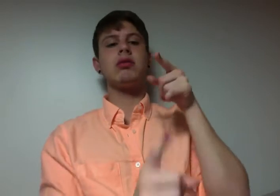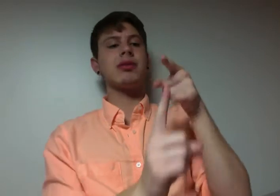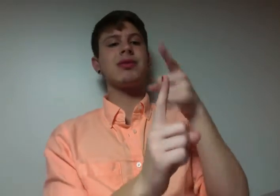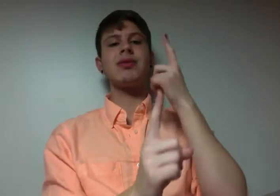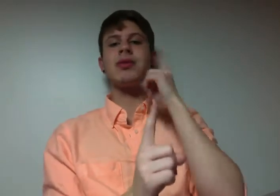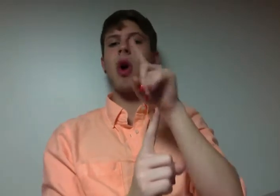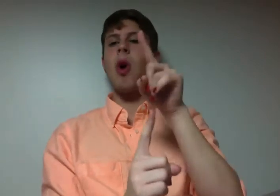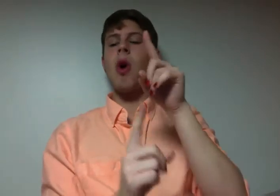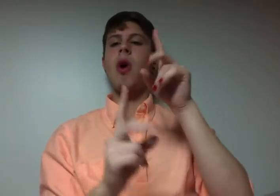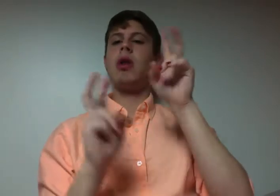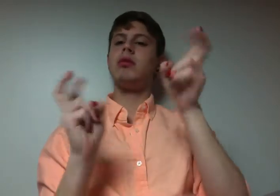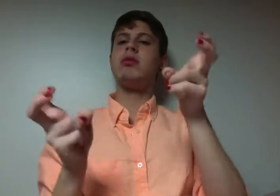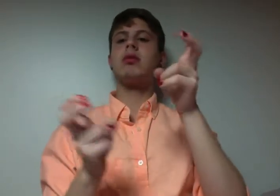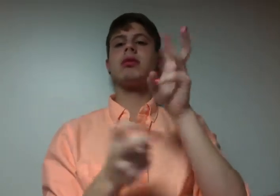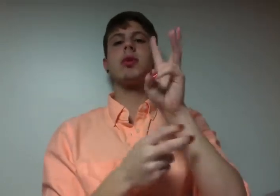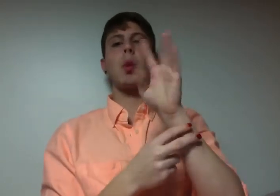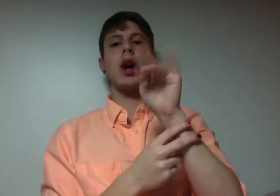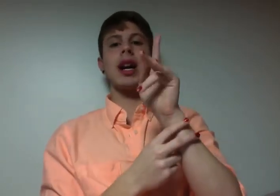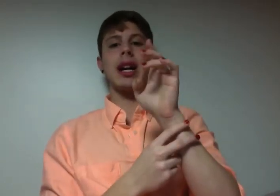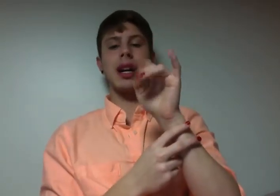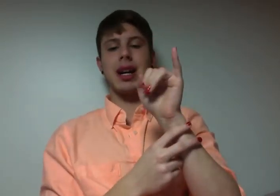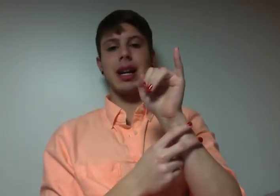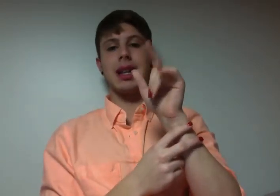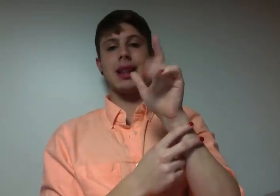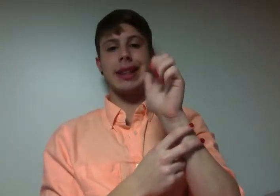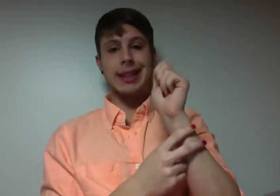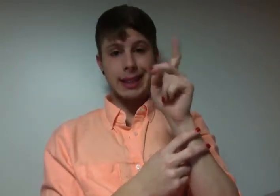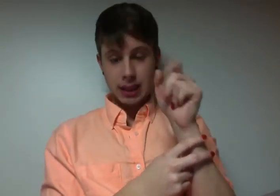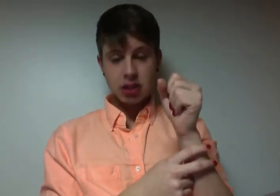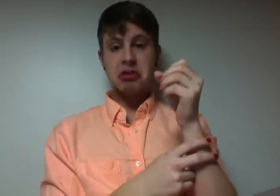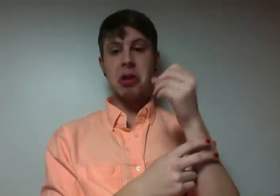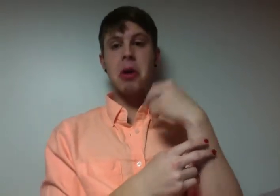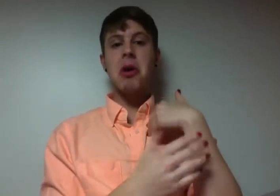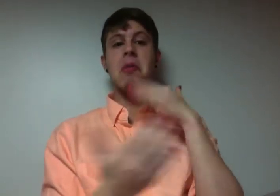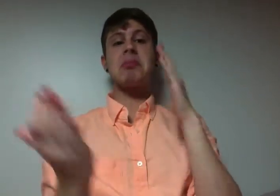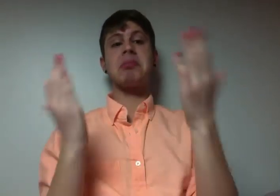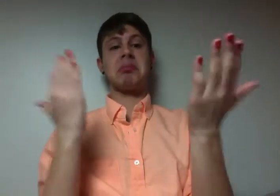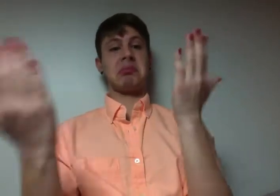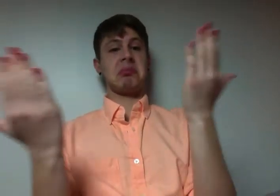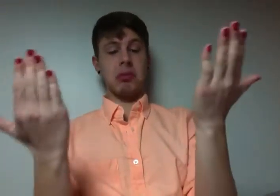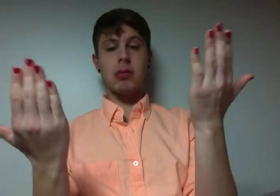am your leader You not double labor, suck a big OJ Von K Ku